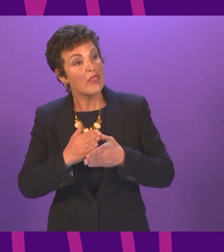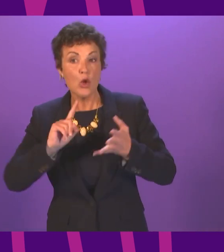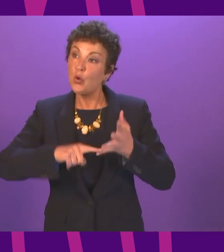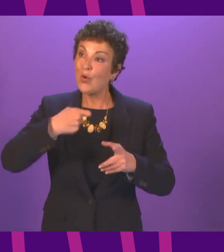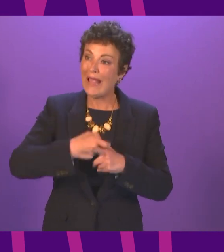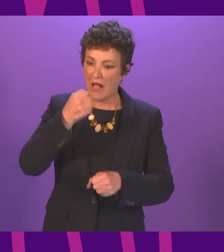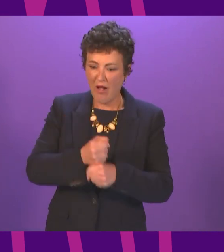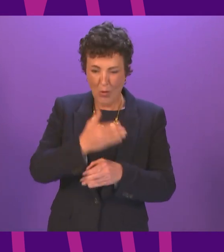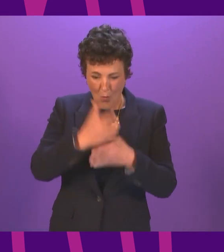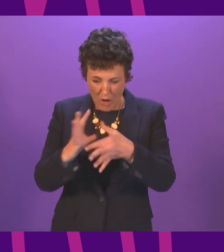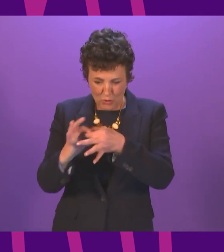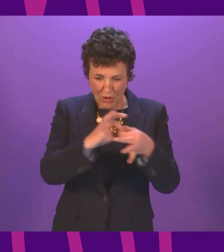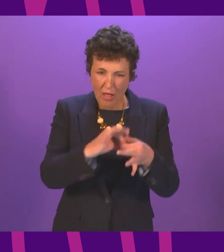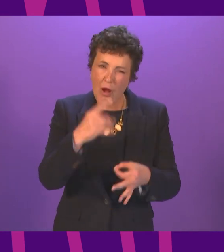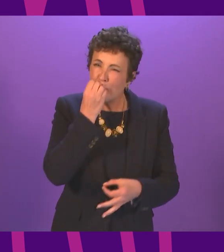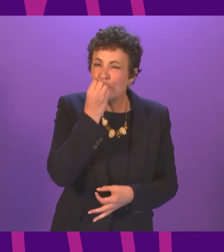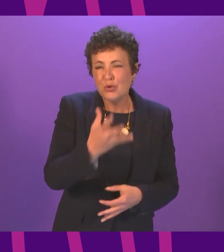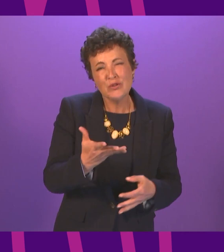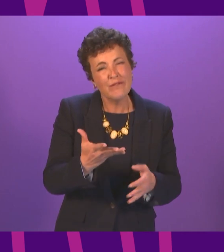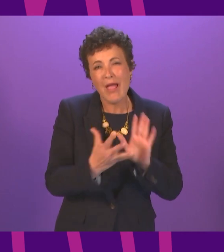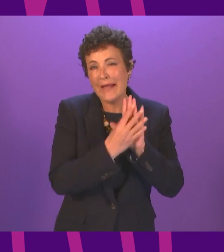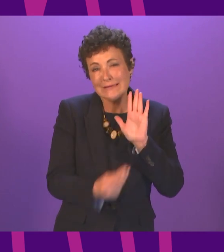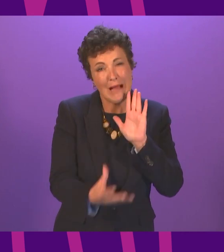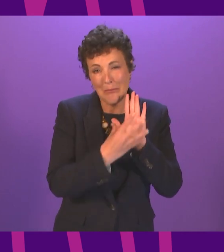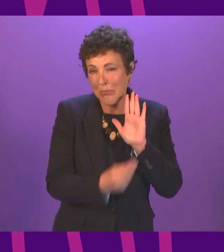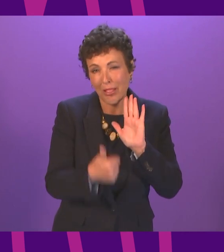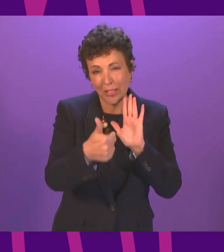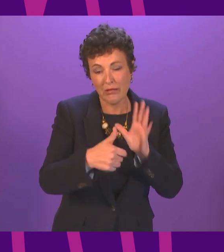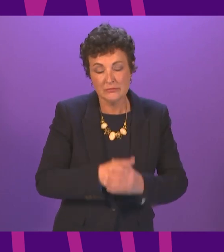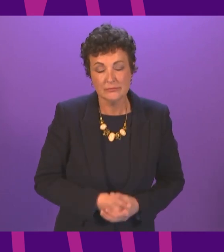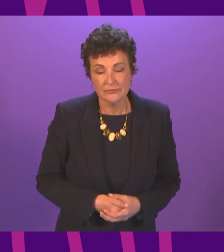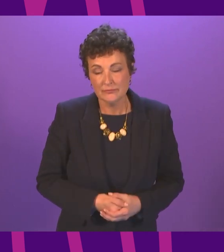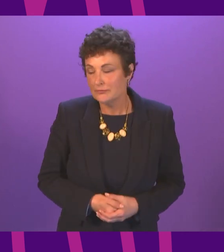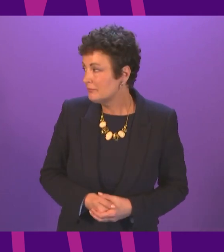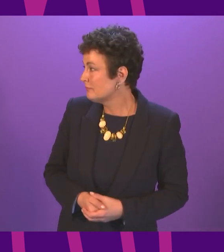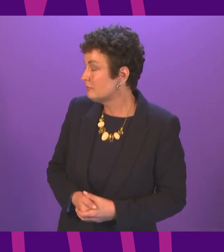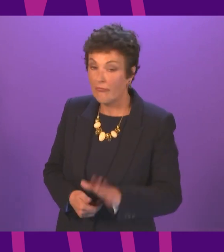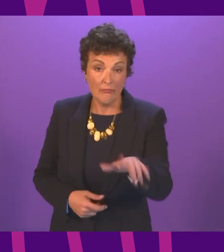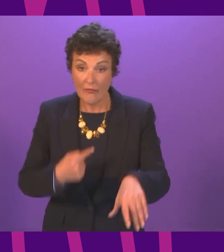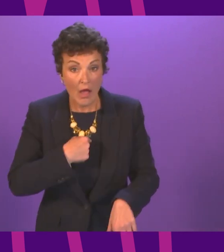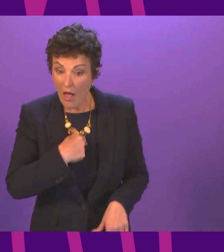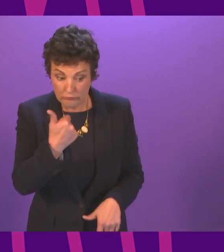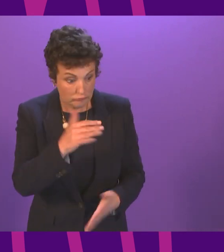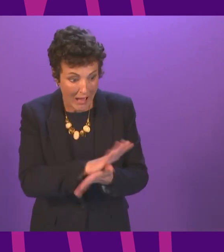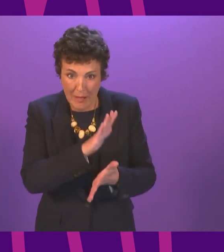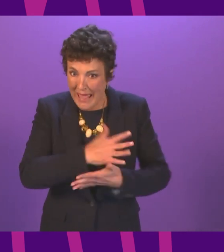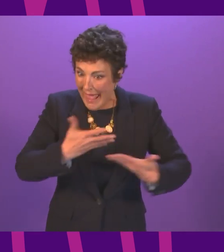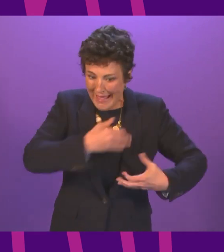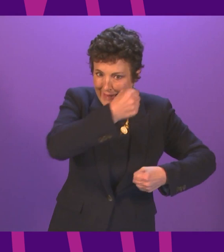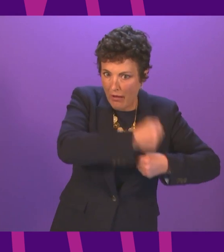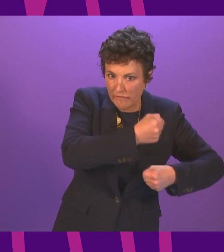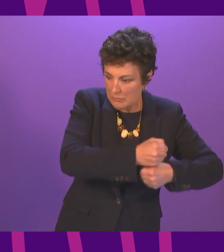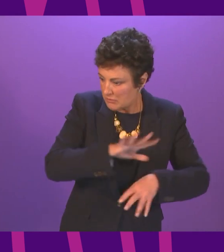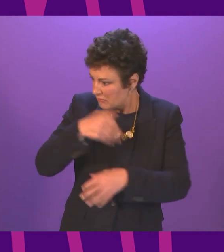achieved when we come together and work together? I am all for governments working together on agreed